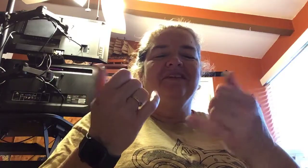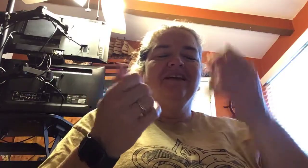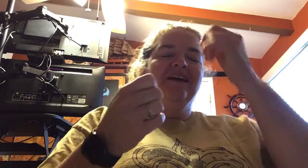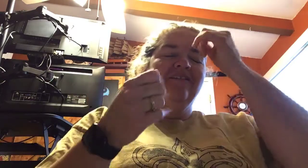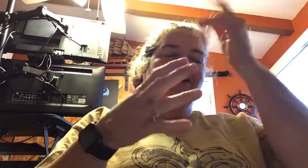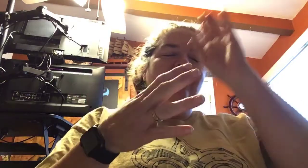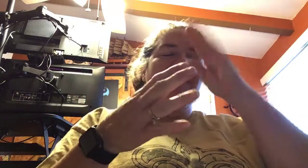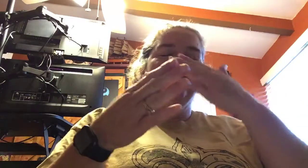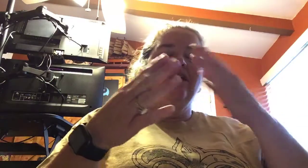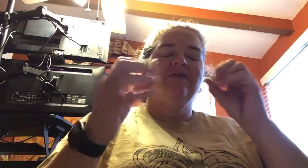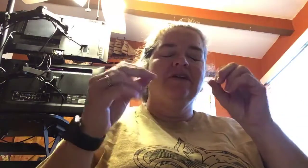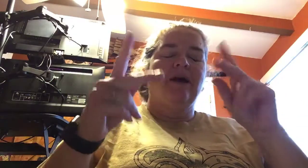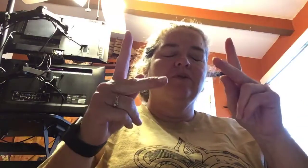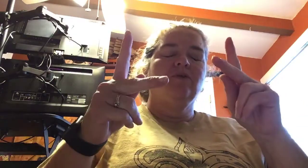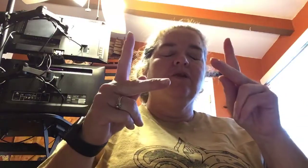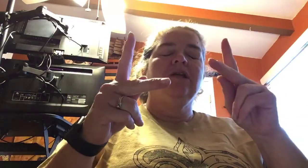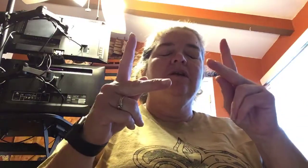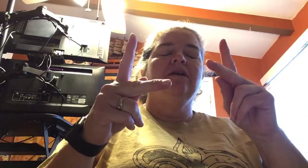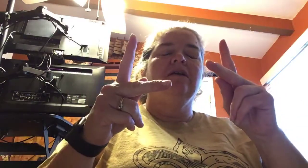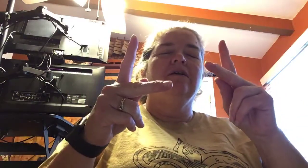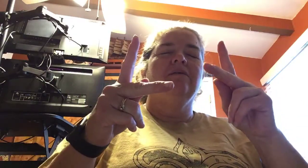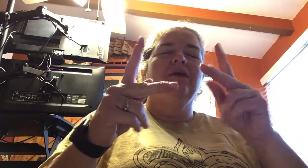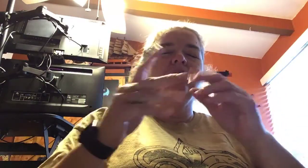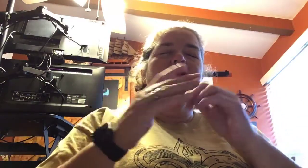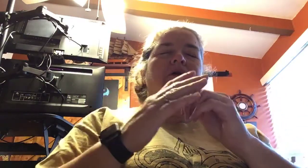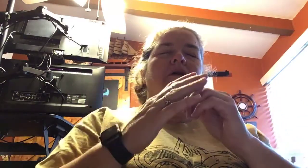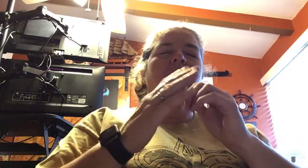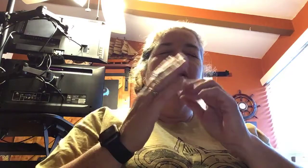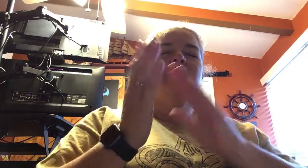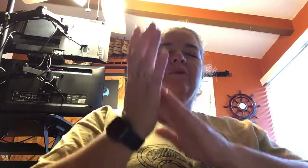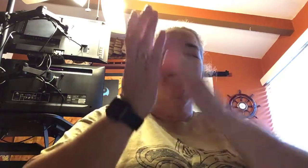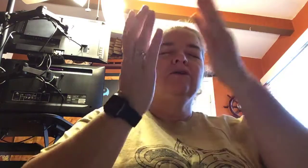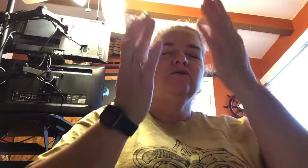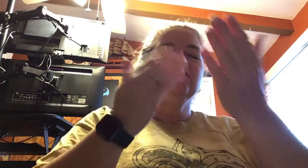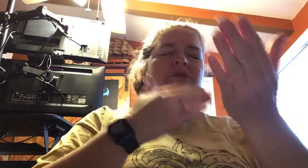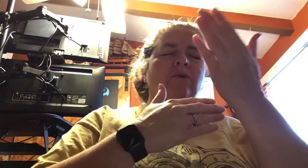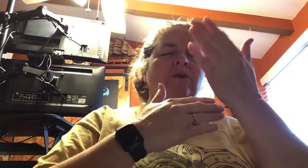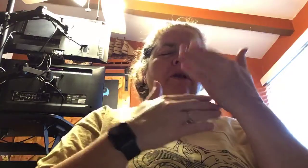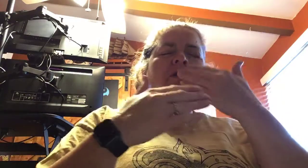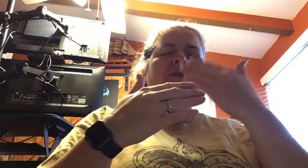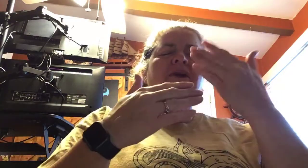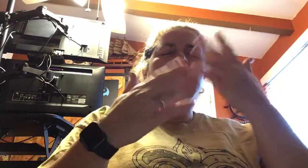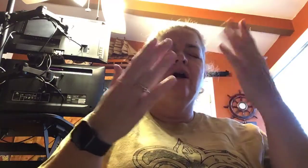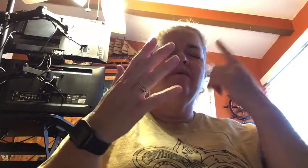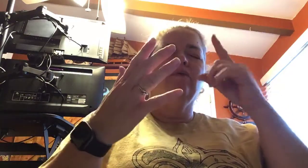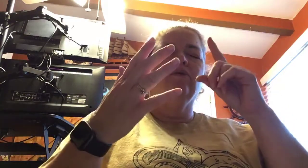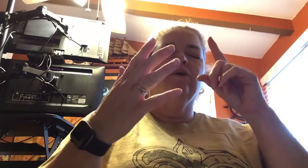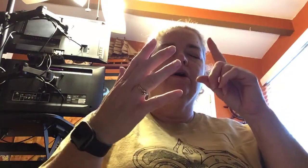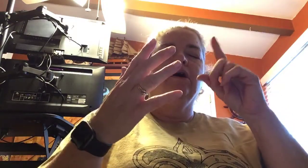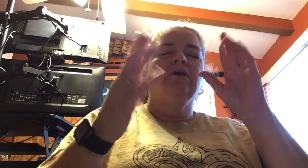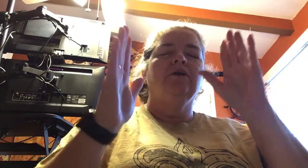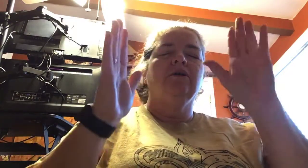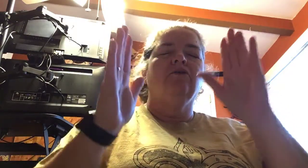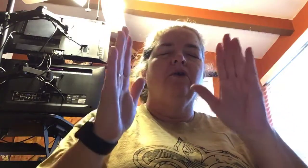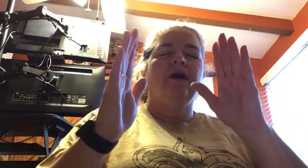Father God, I thank you for this opportunity that we can praise you this morning. Thank you God for just a great